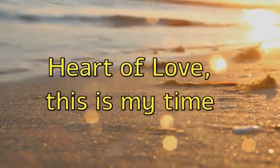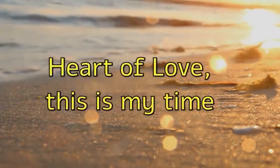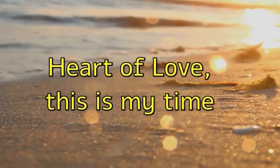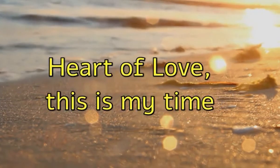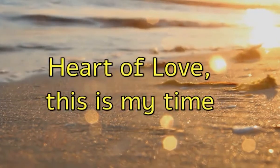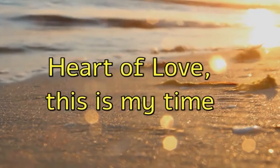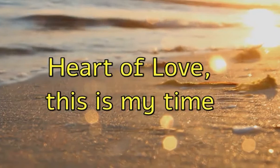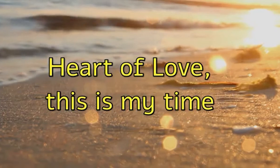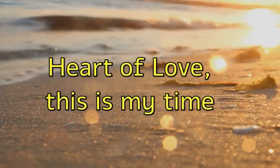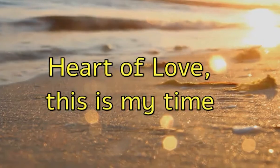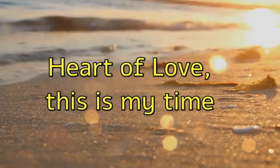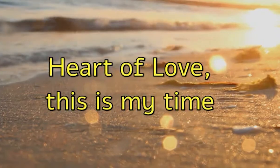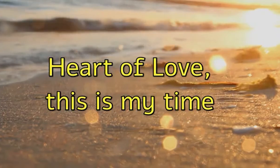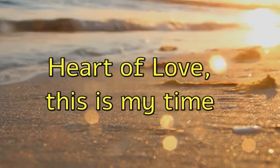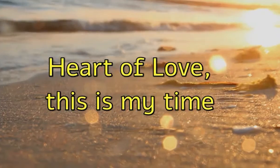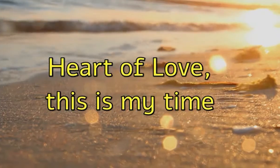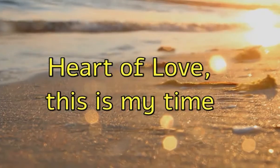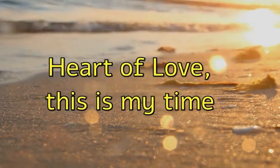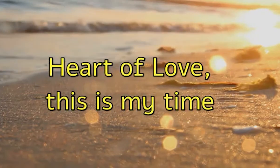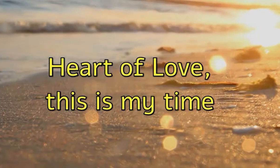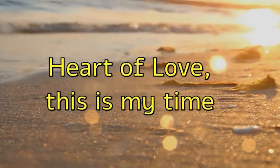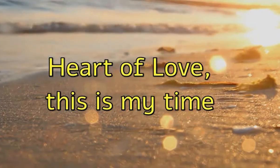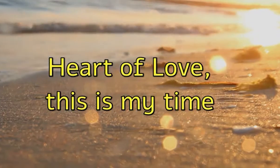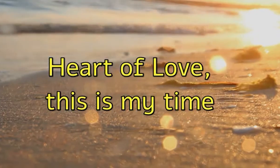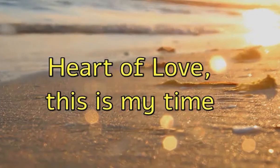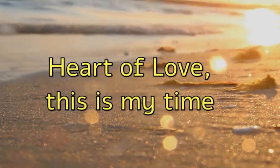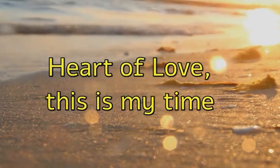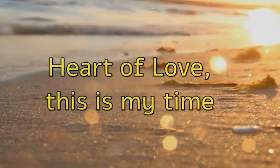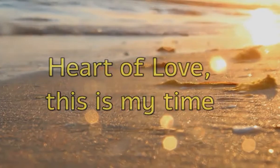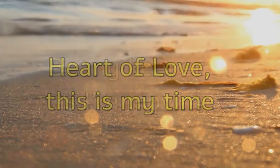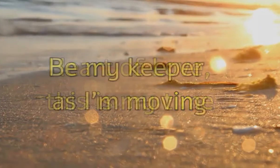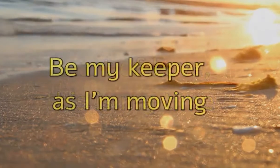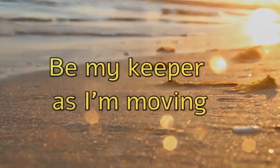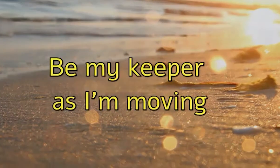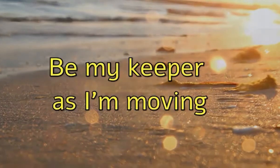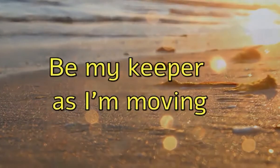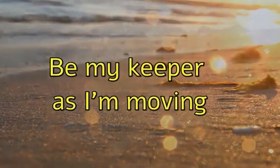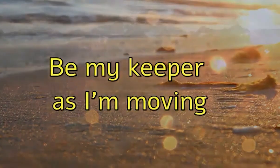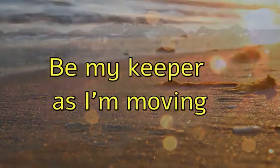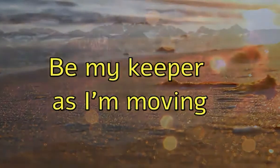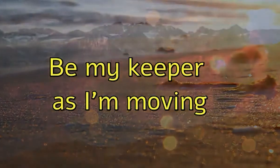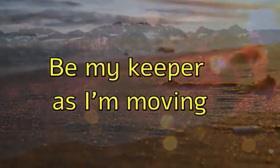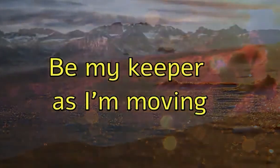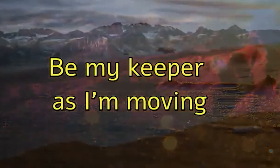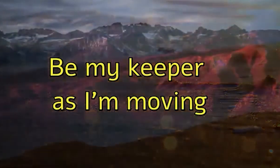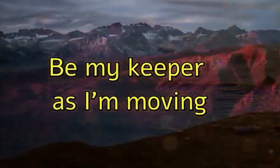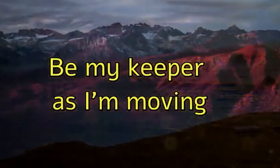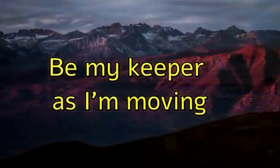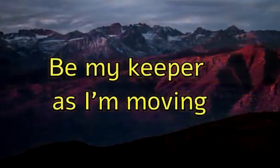of love this is my time be my keeper as